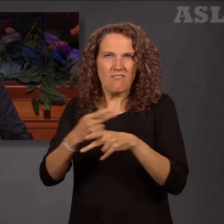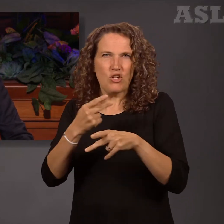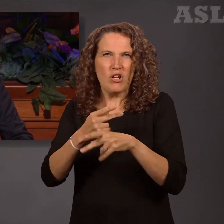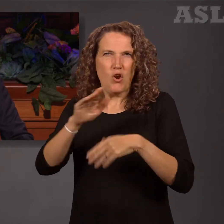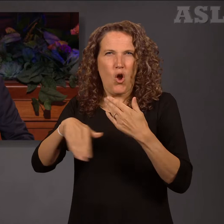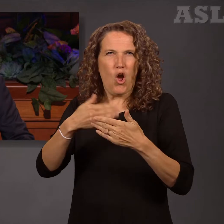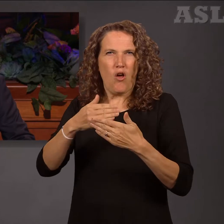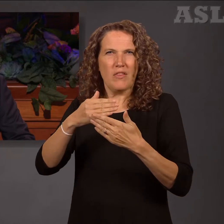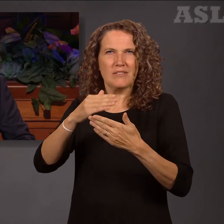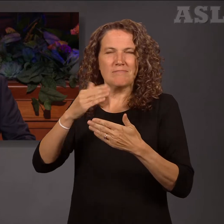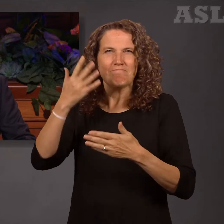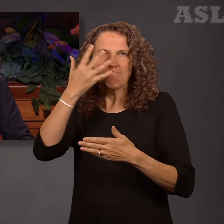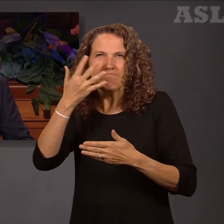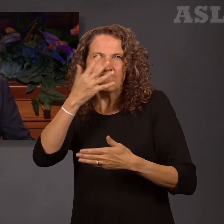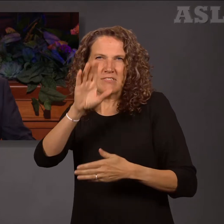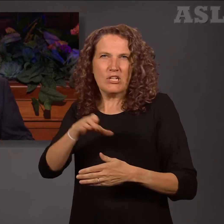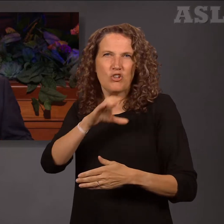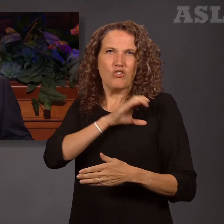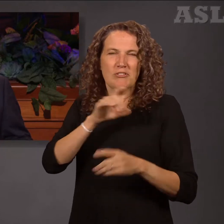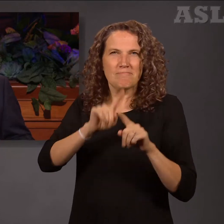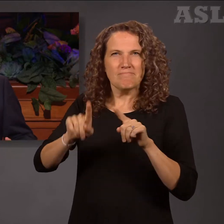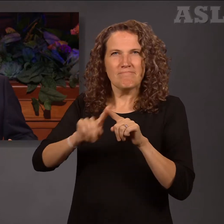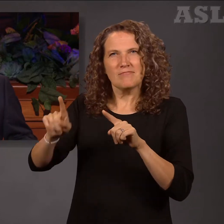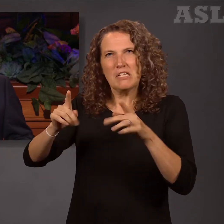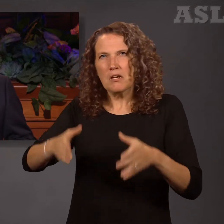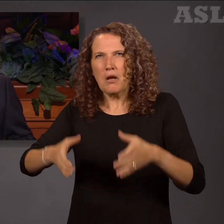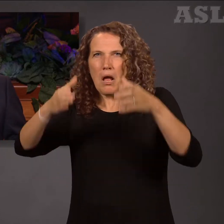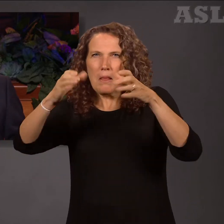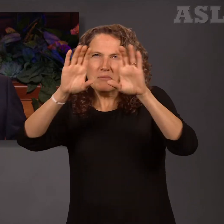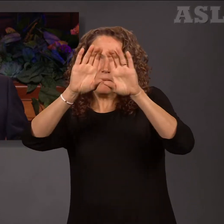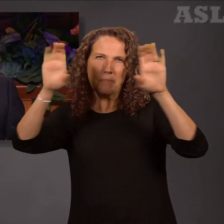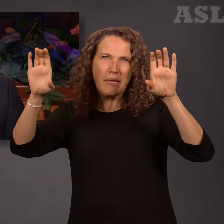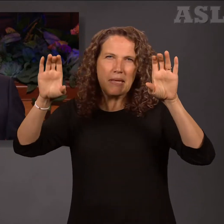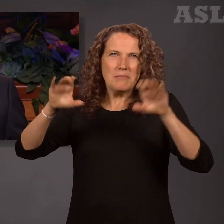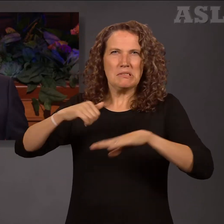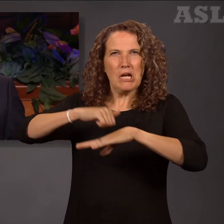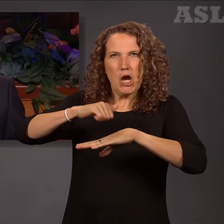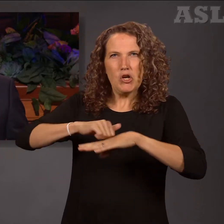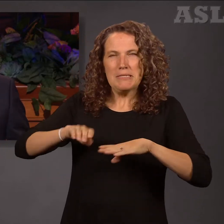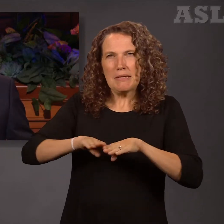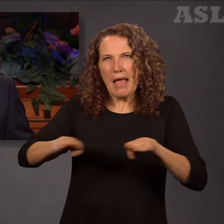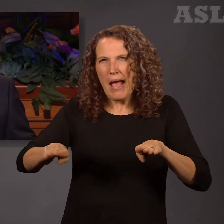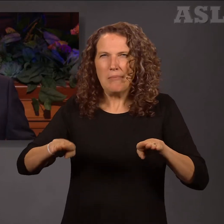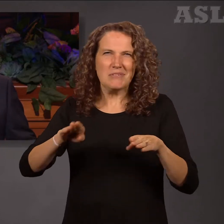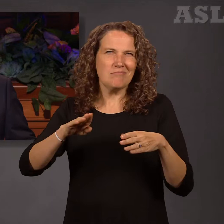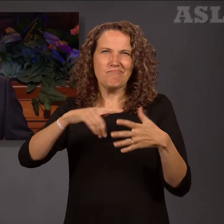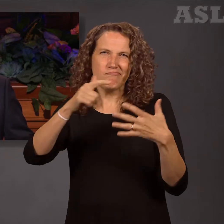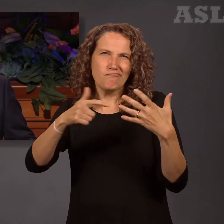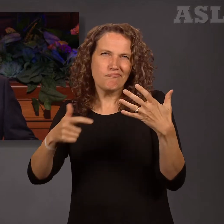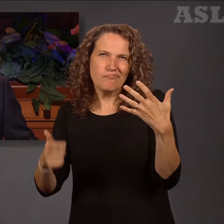and characteristics of the foundations, columns, beams, concrete slabs, and other structural elements being designed.